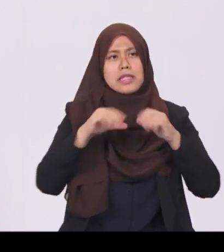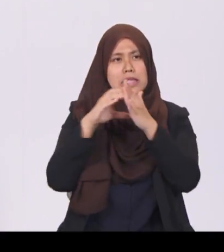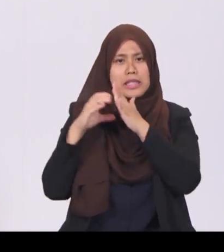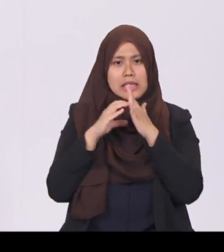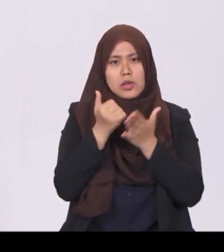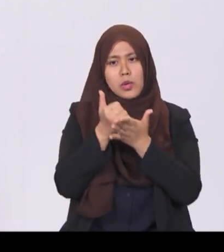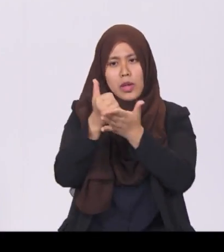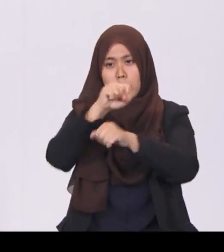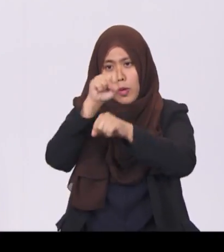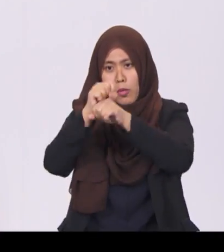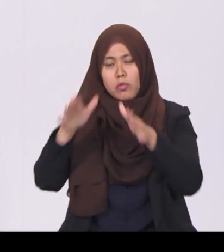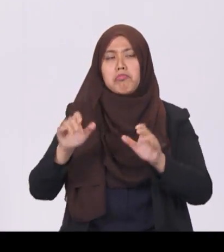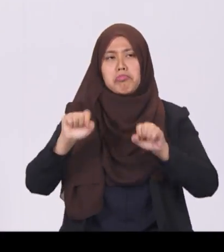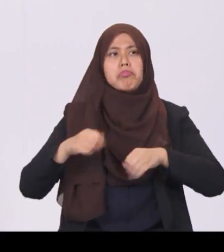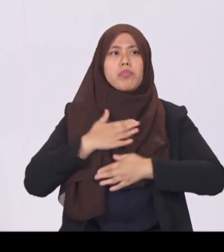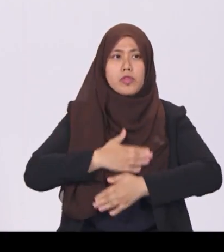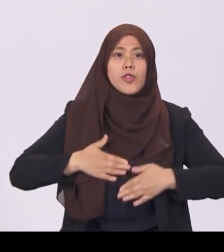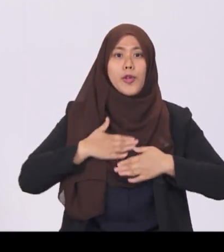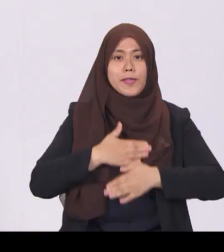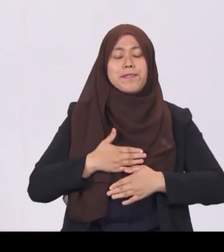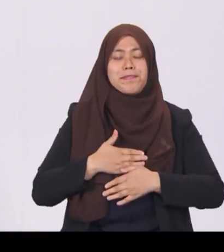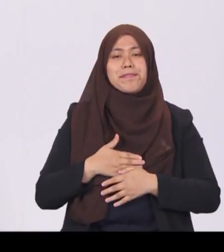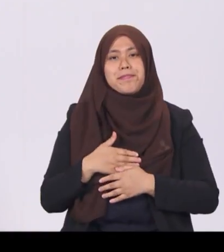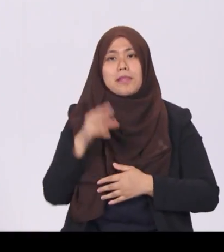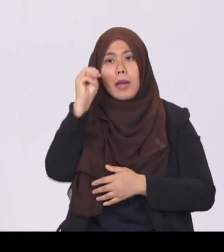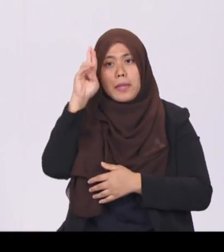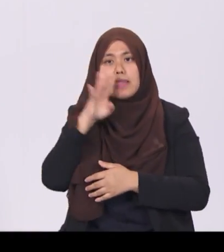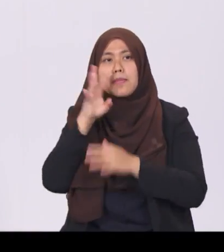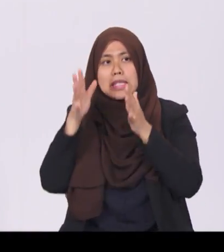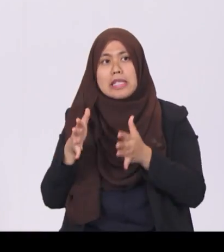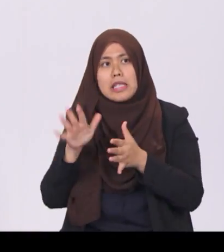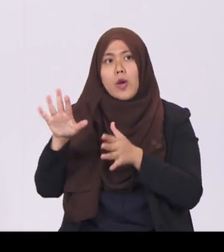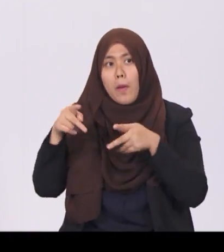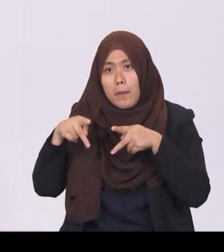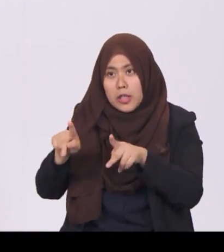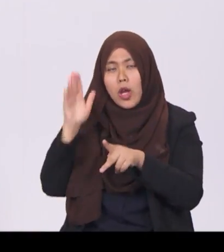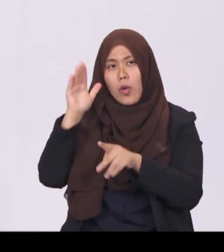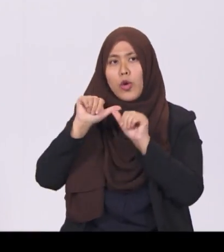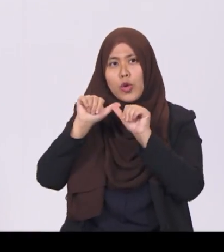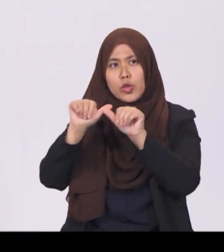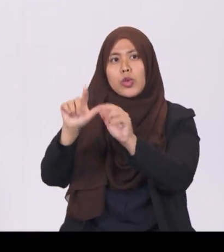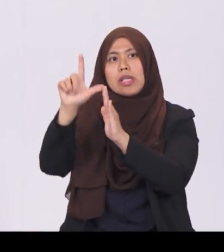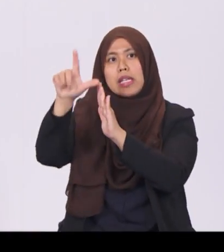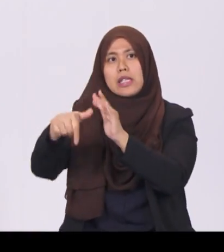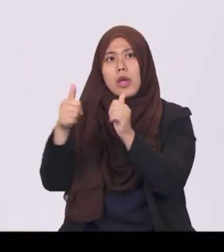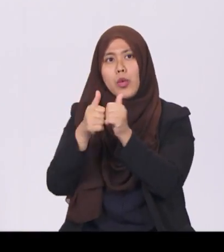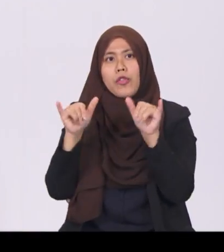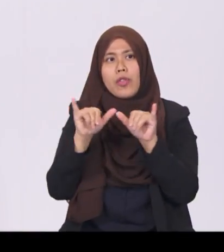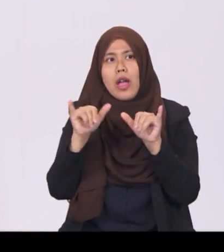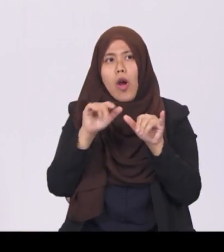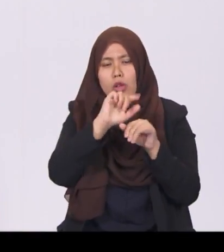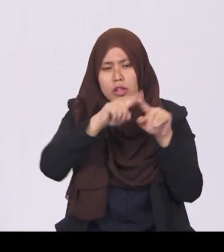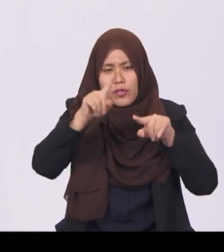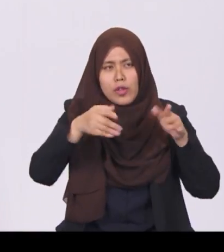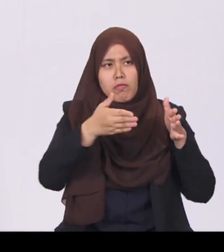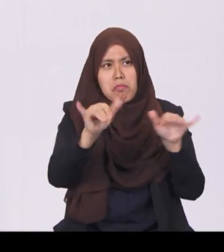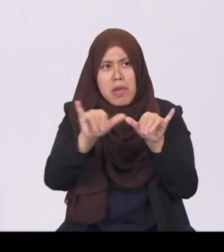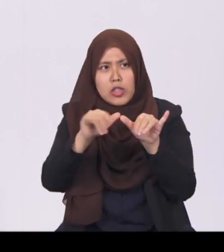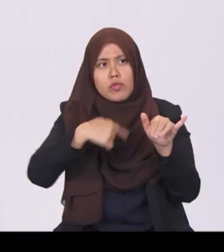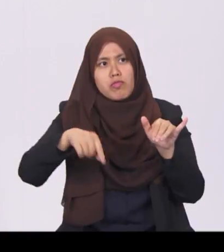Mr Speaker, sir, with your permission, I will continue later with the measures we will implement to foster a caring and cohesive